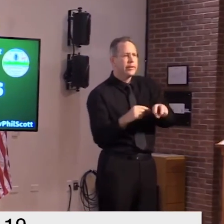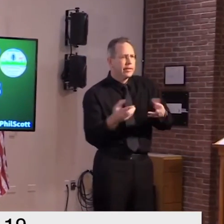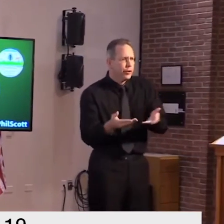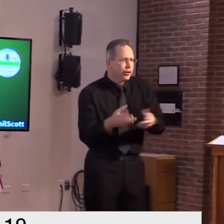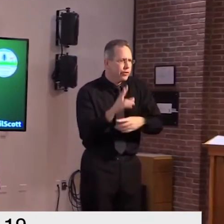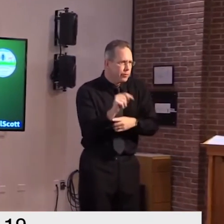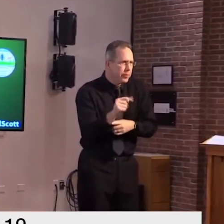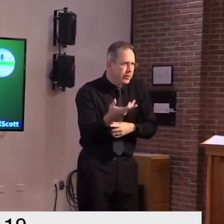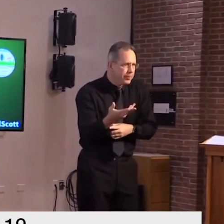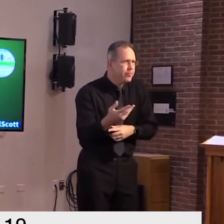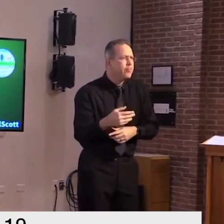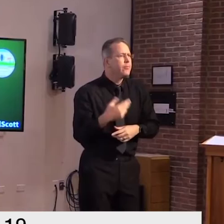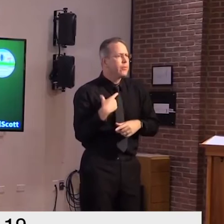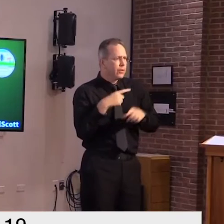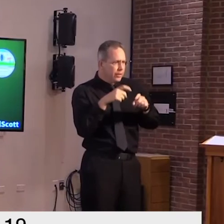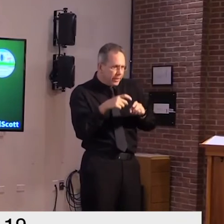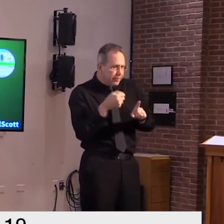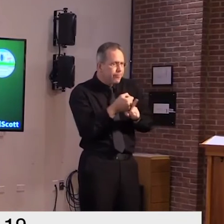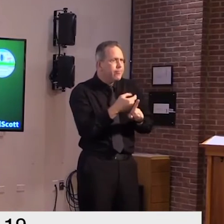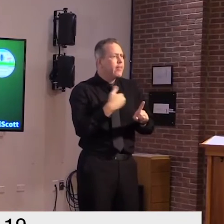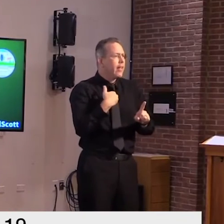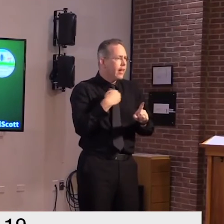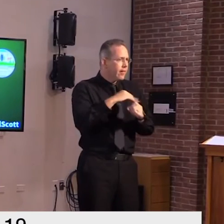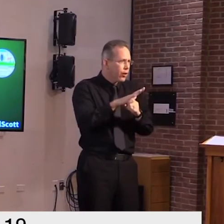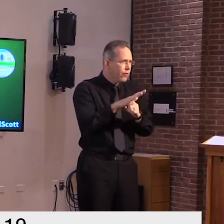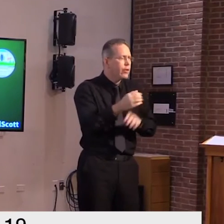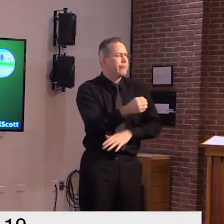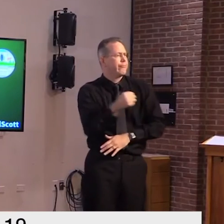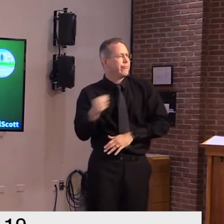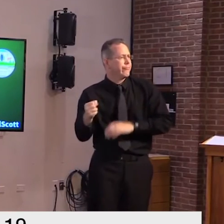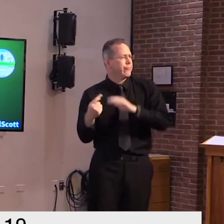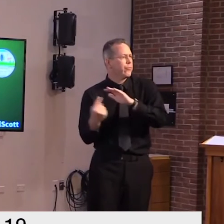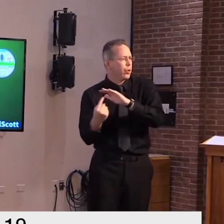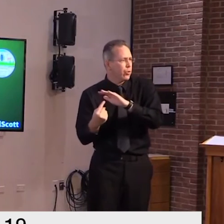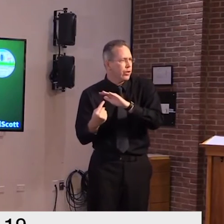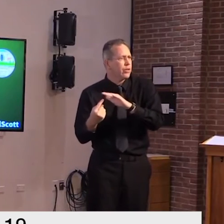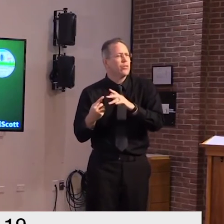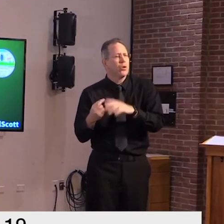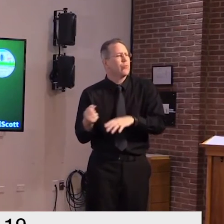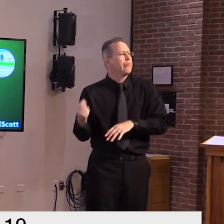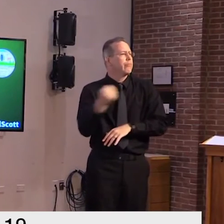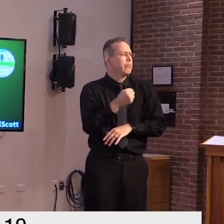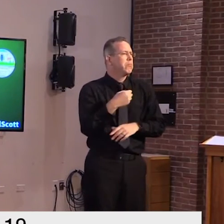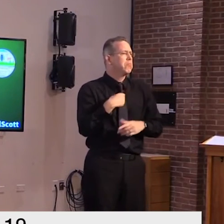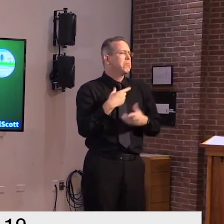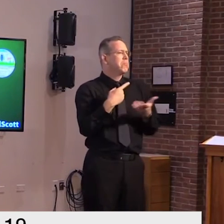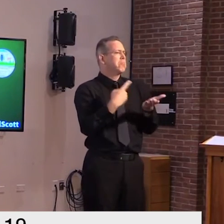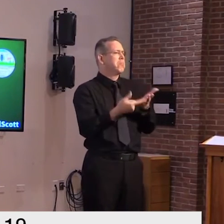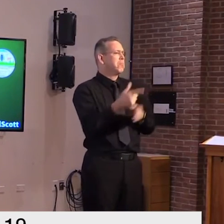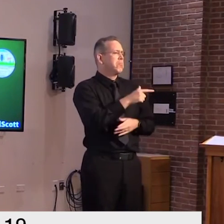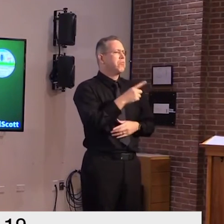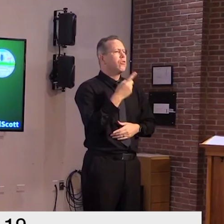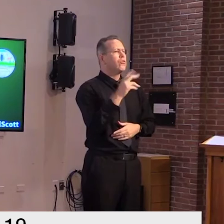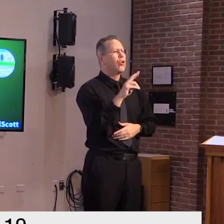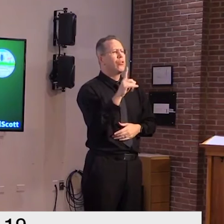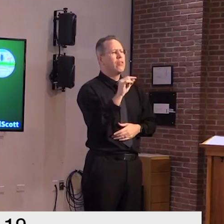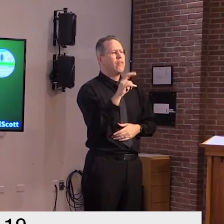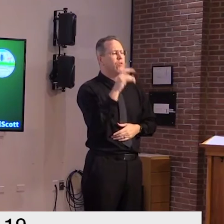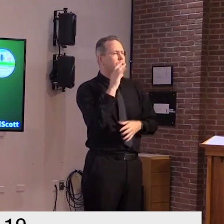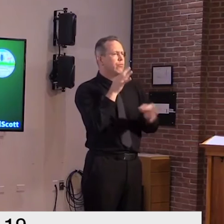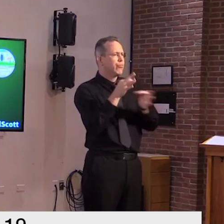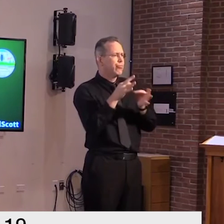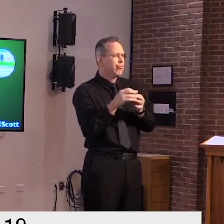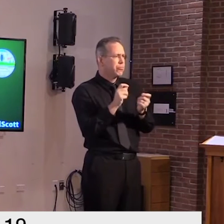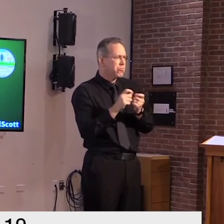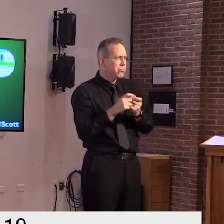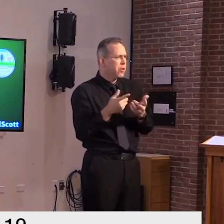from florida i'll now turn over the podium to dr levine who will uh talk about those um